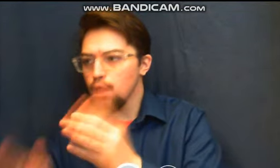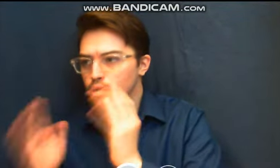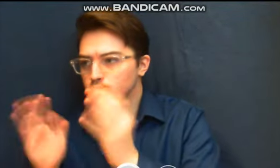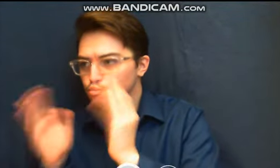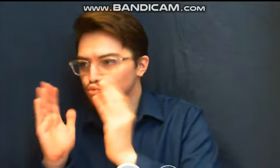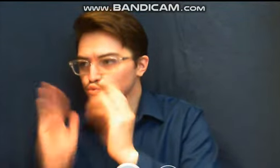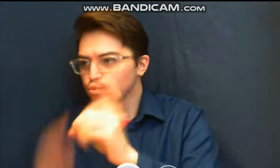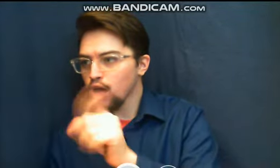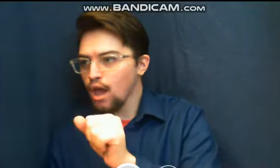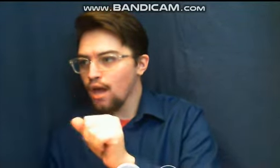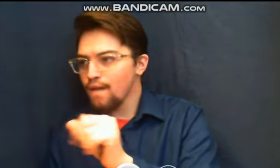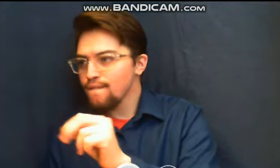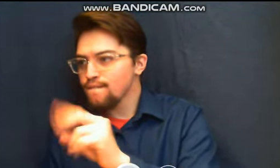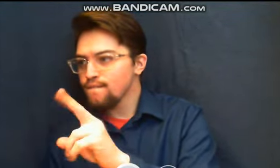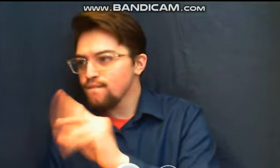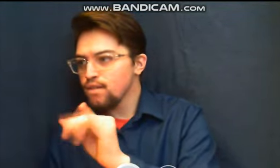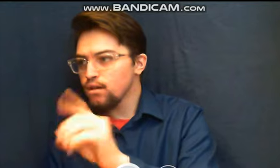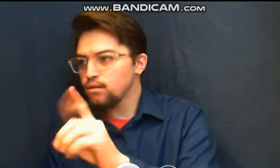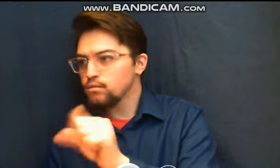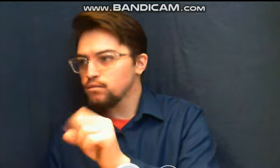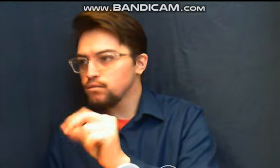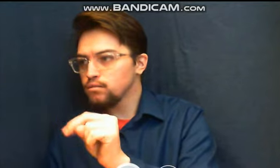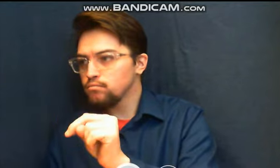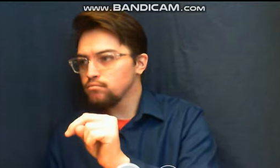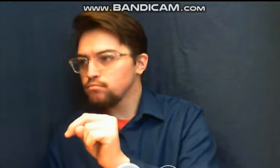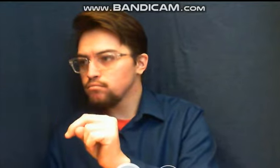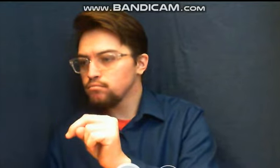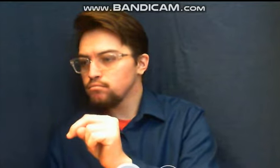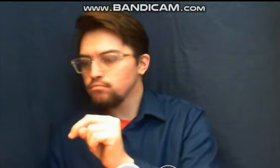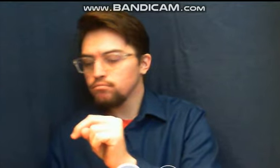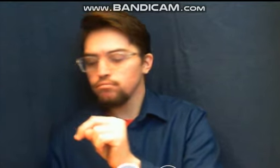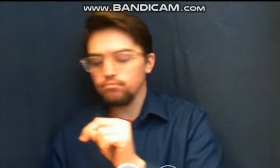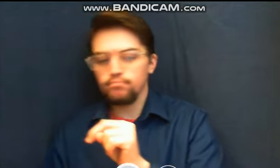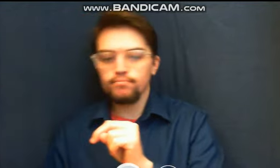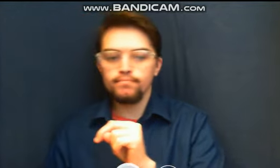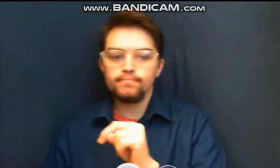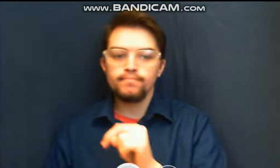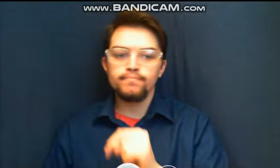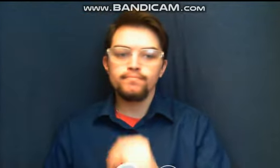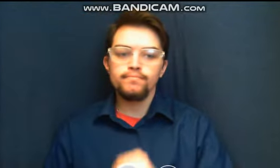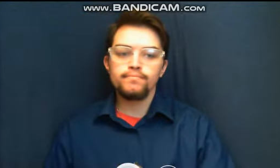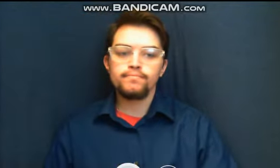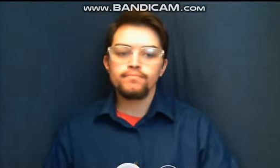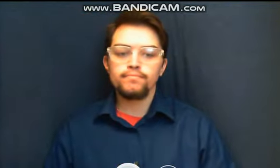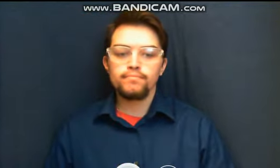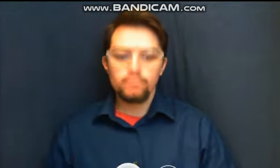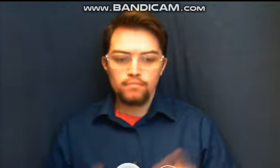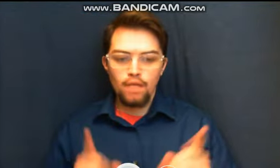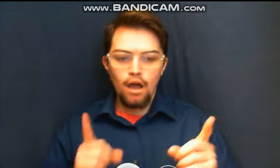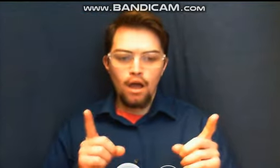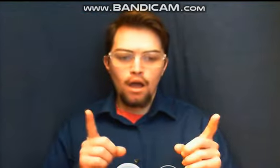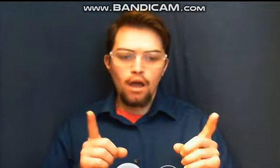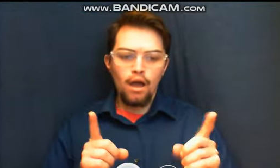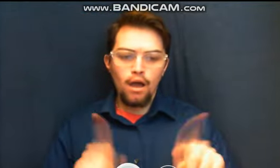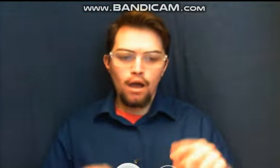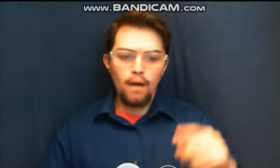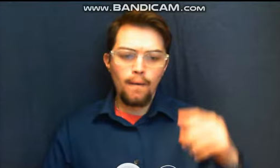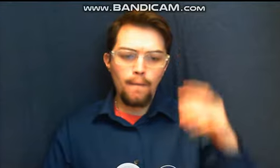When we have snow, we think of winter, when we have wind, we think of spring,